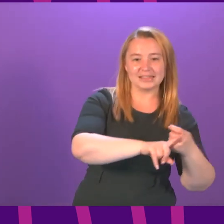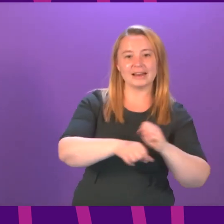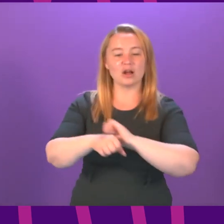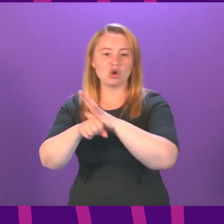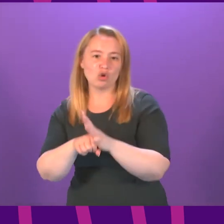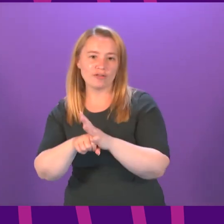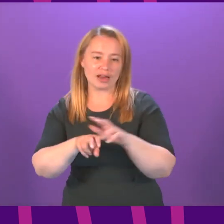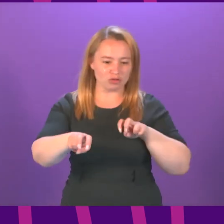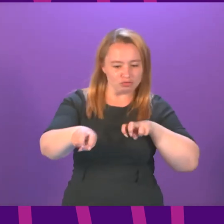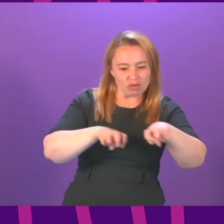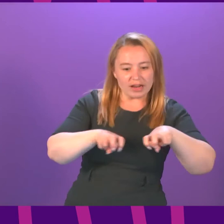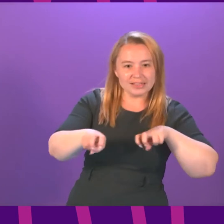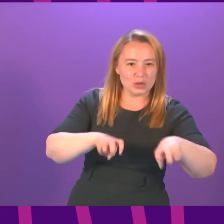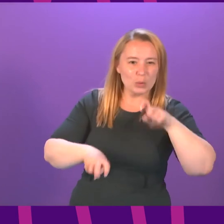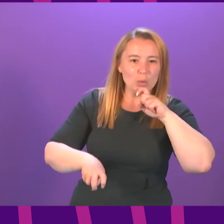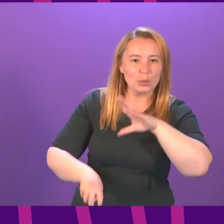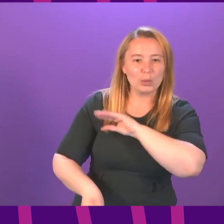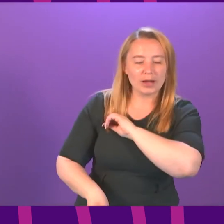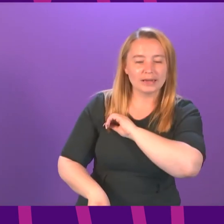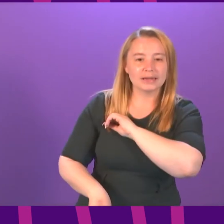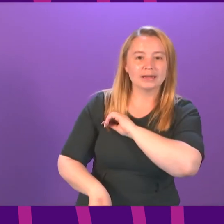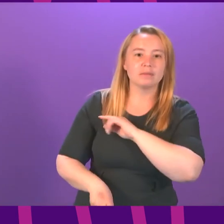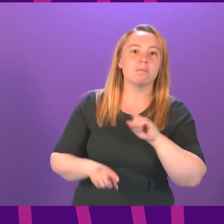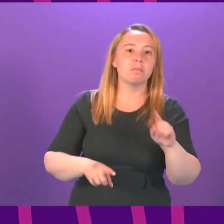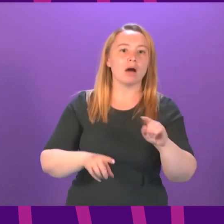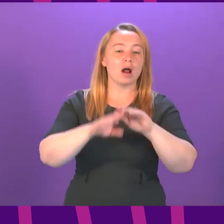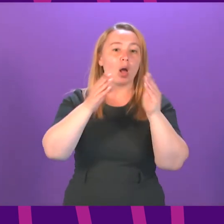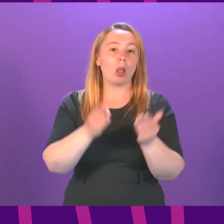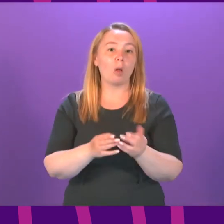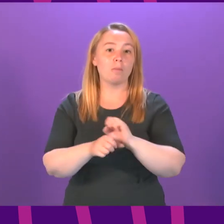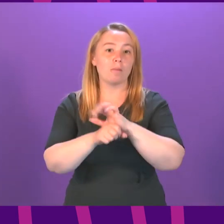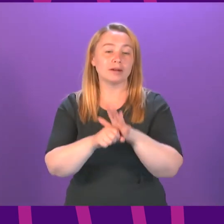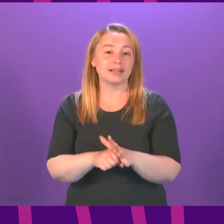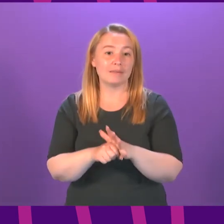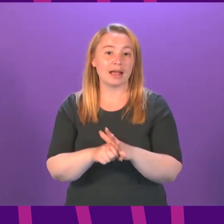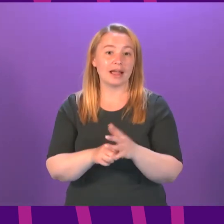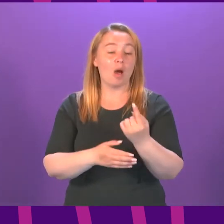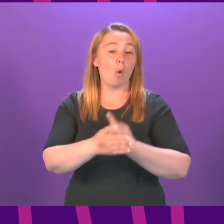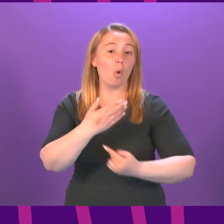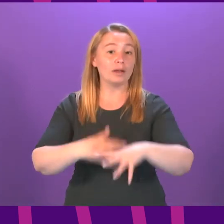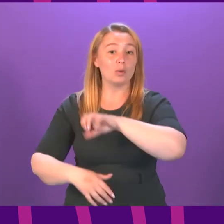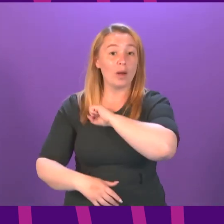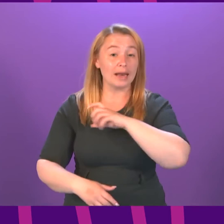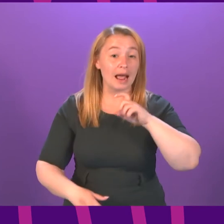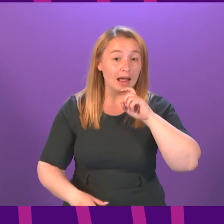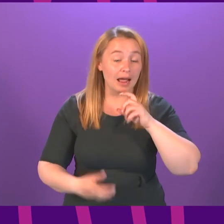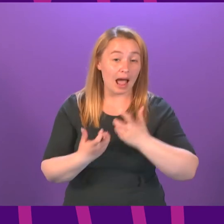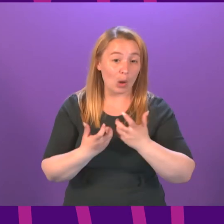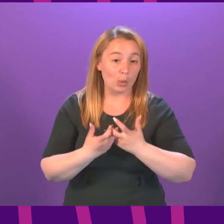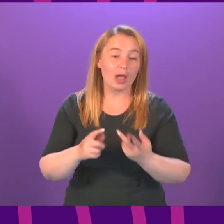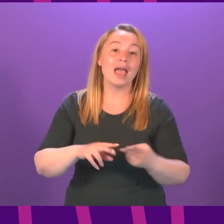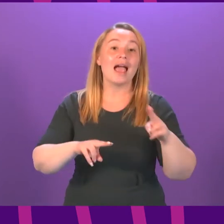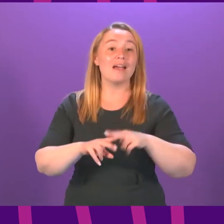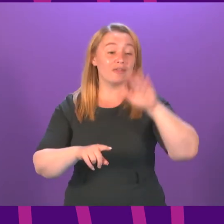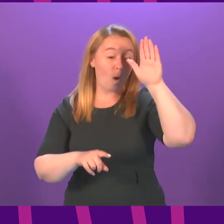clear to us all by now that a global pandemic is the kind of race where we only win when everybody wins we're only